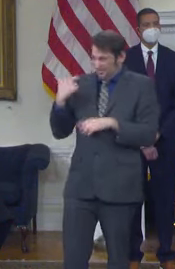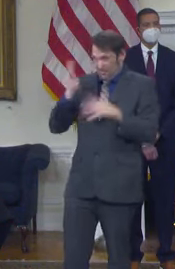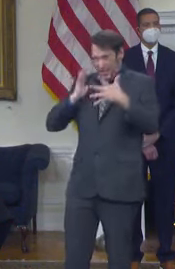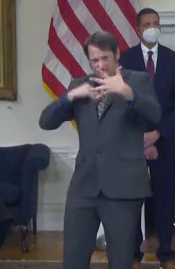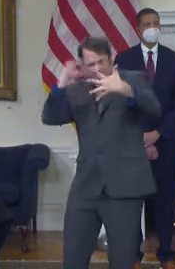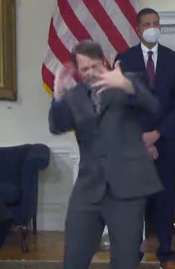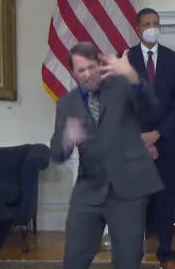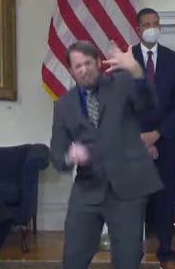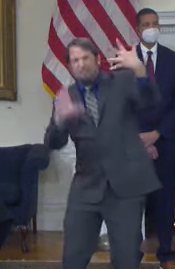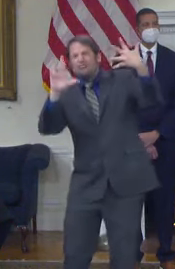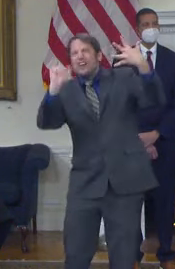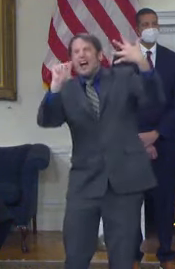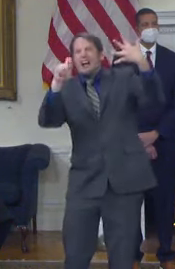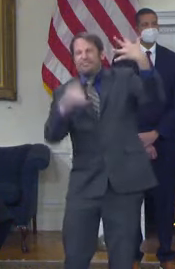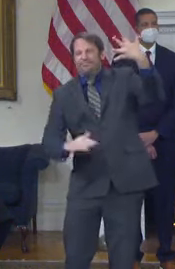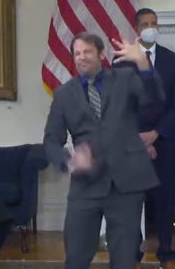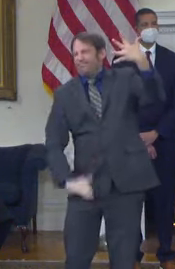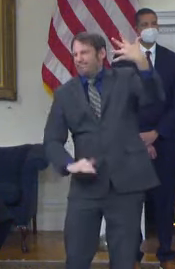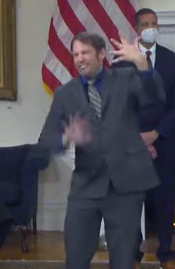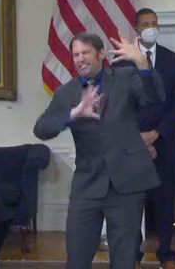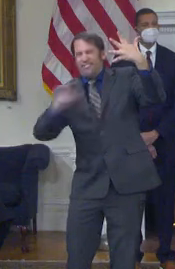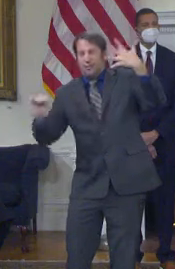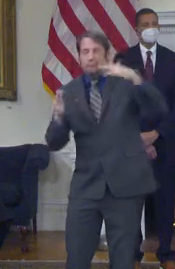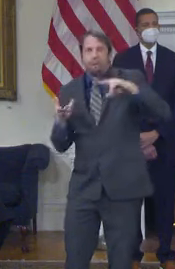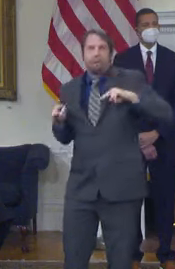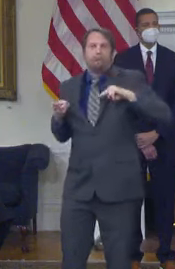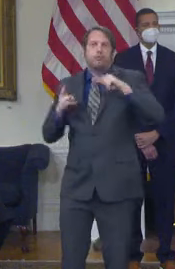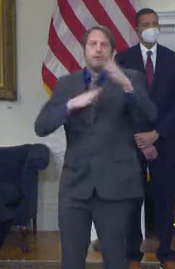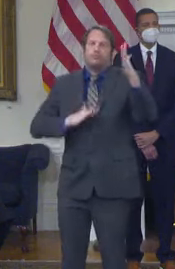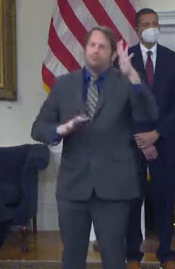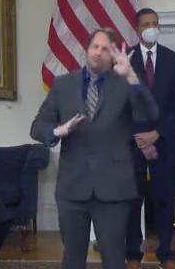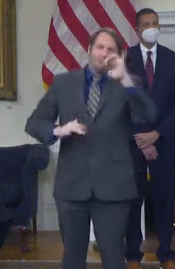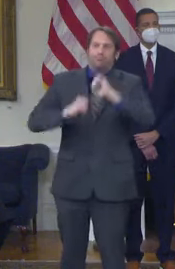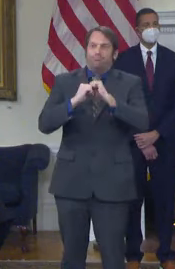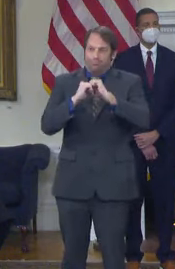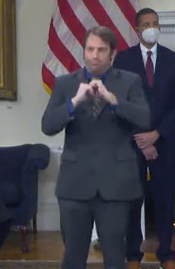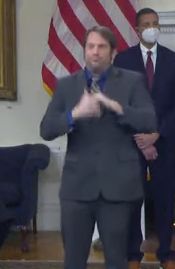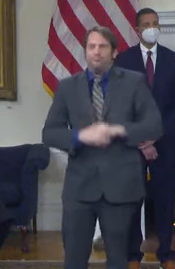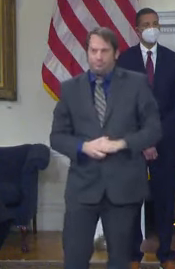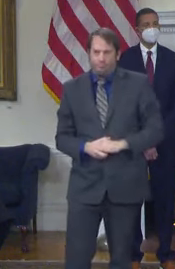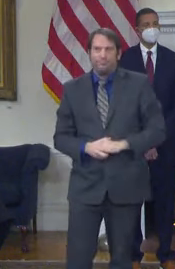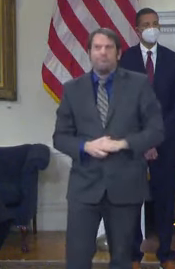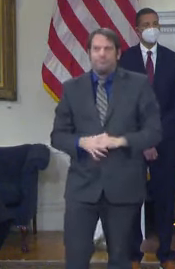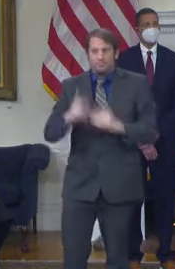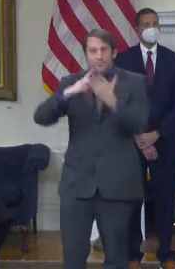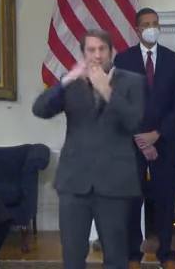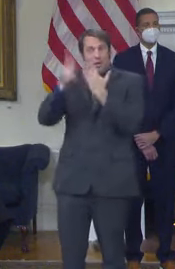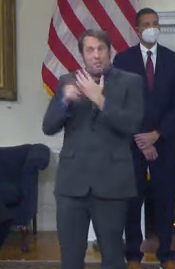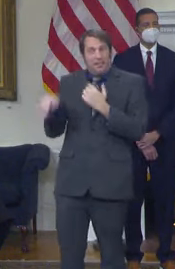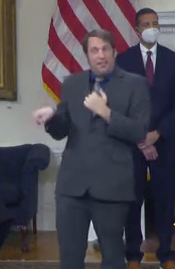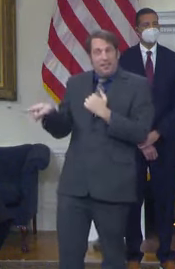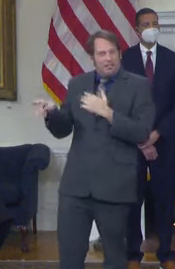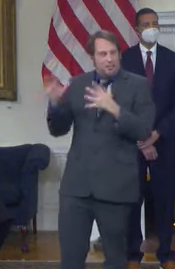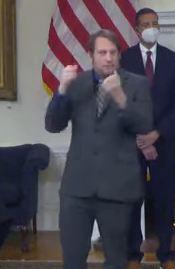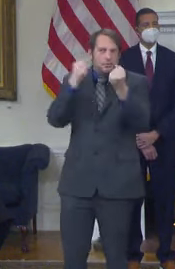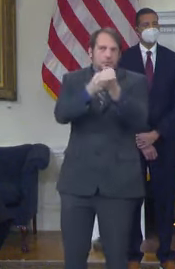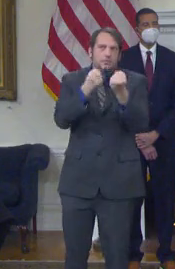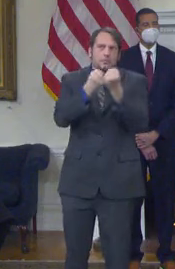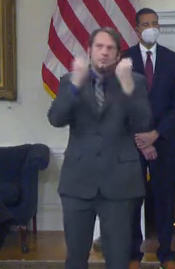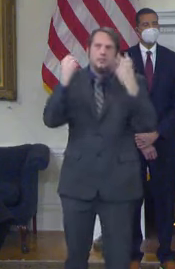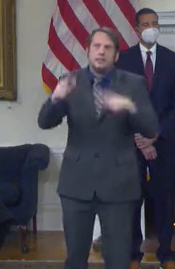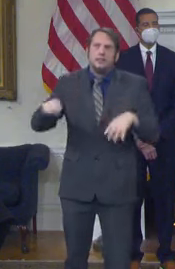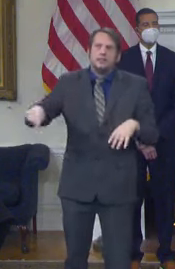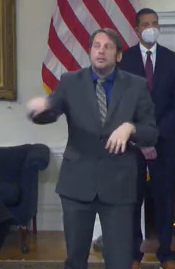The program has already helped dozens of companies, including Alertus Technologies, Caldwell